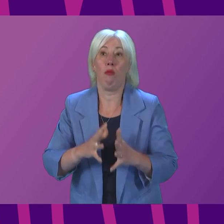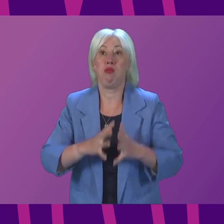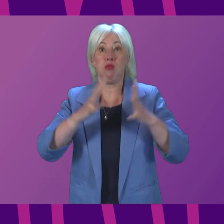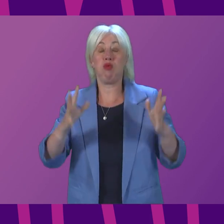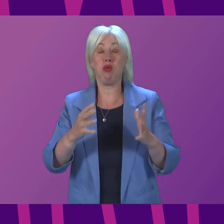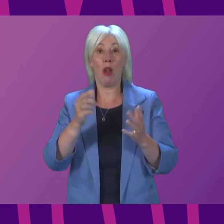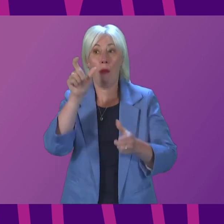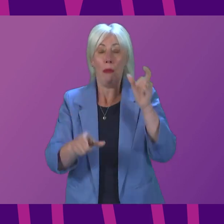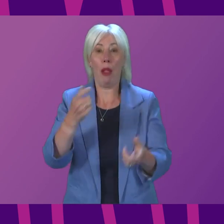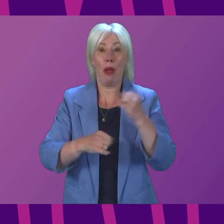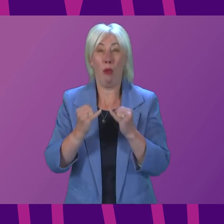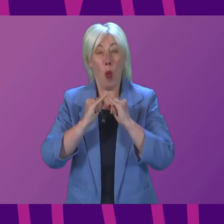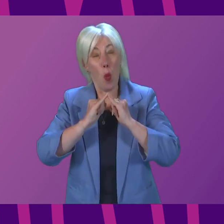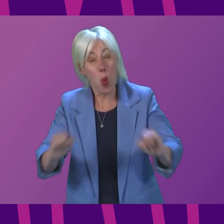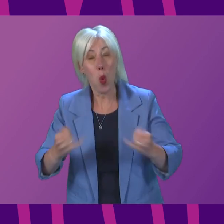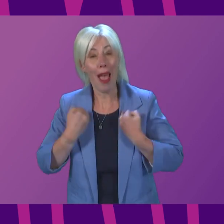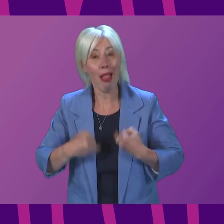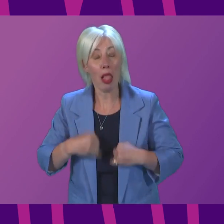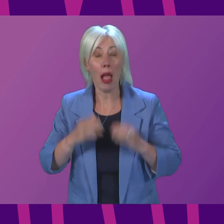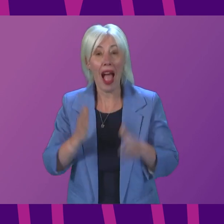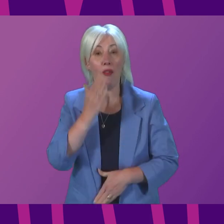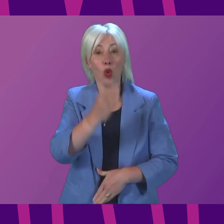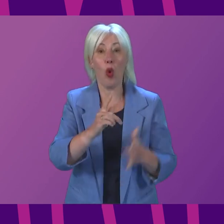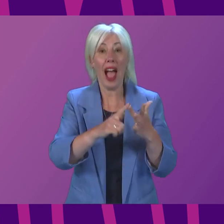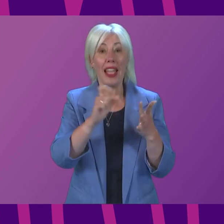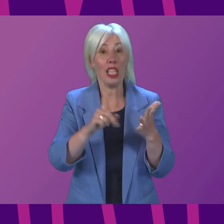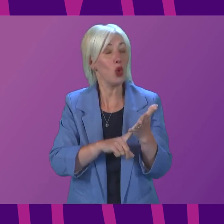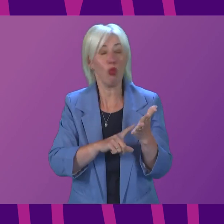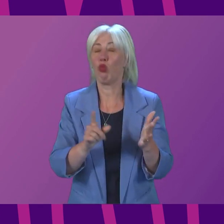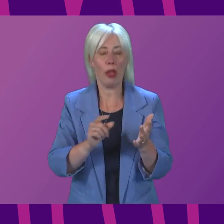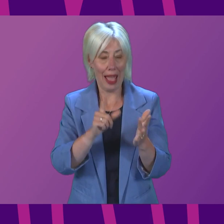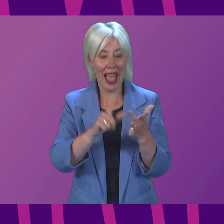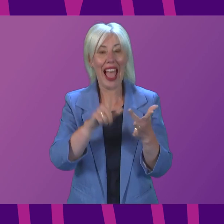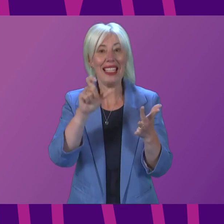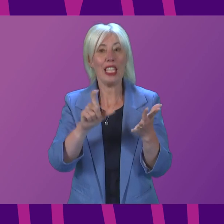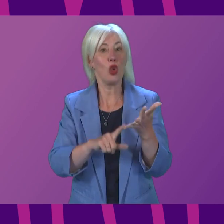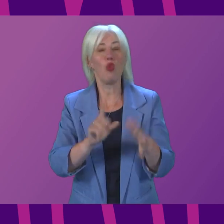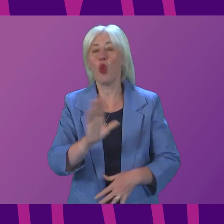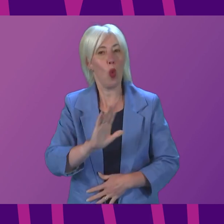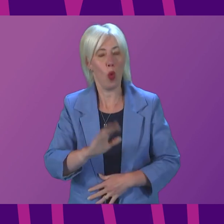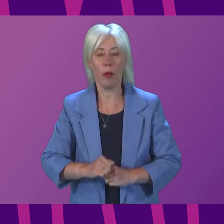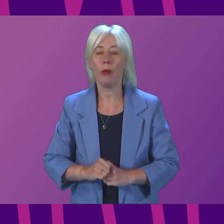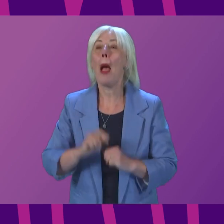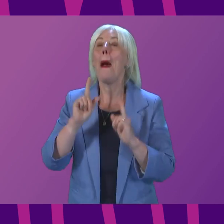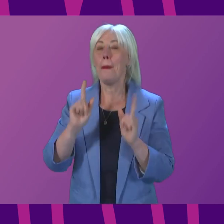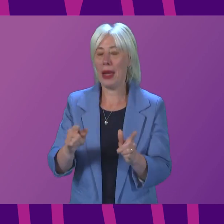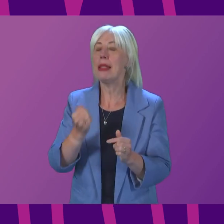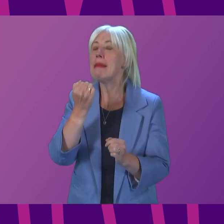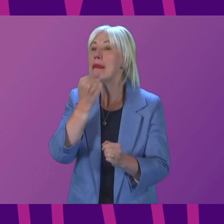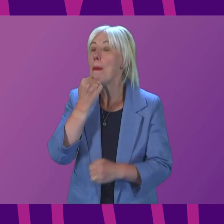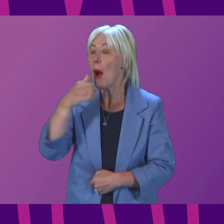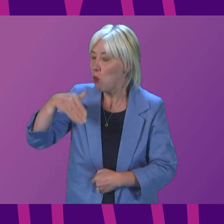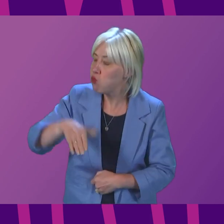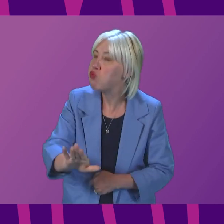of severe illness requiring intensive care. In other words, even though the weight of numbers of infections is putting